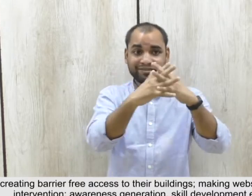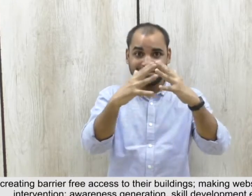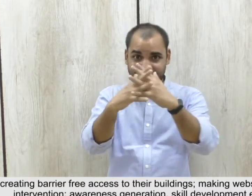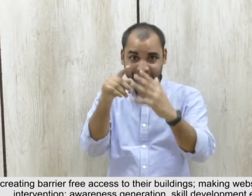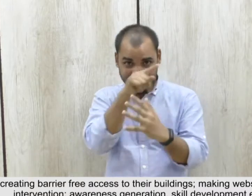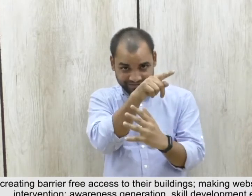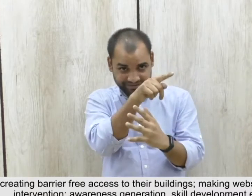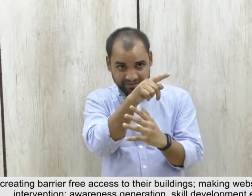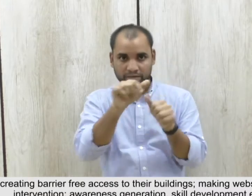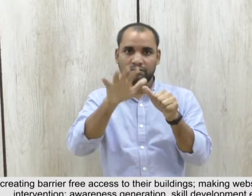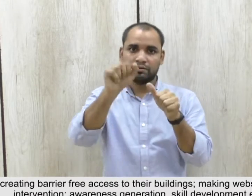websites accessible,